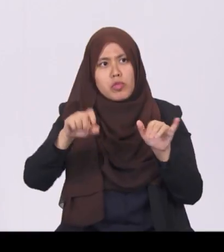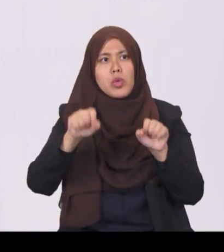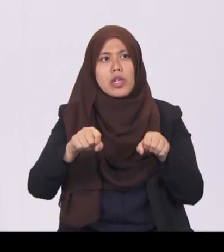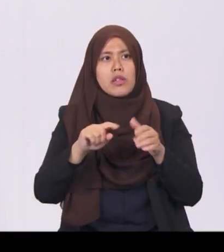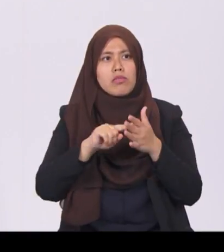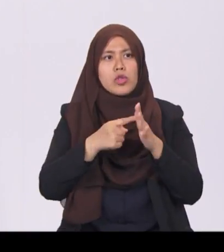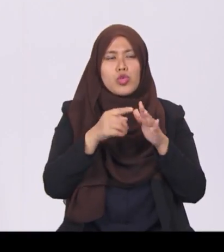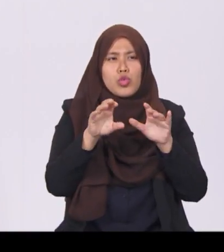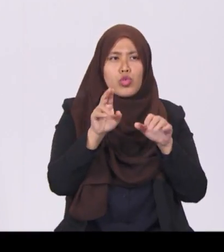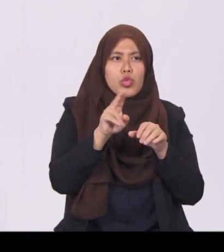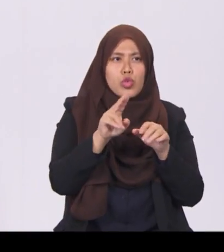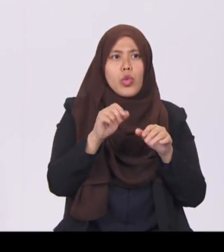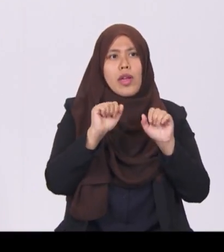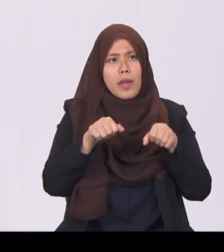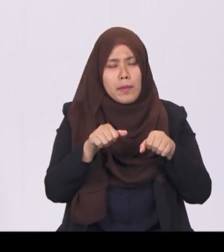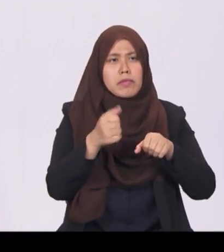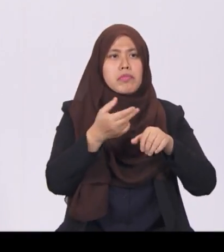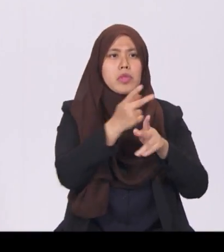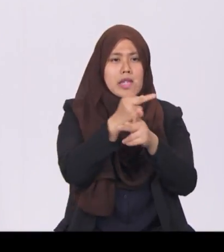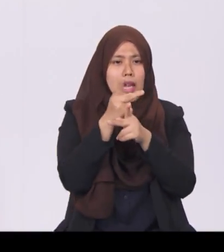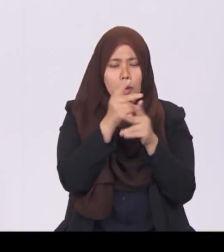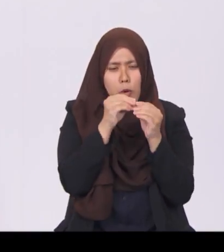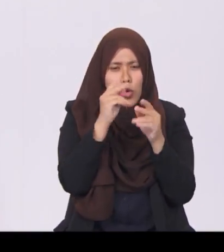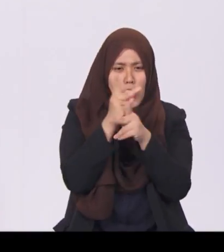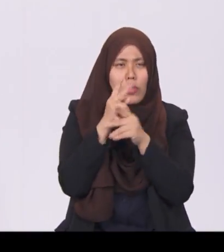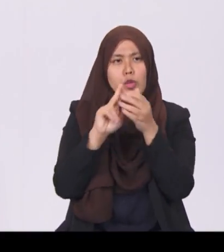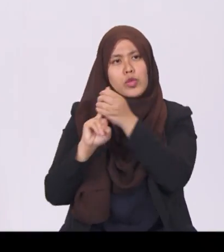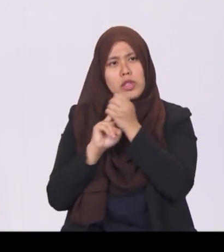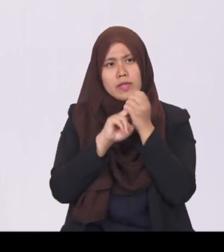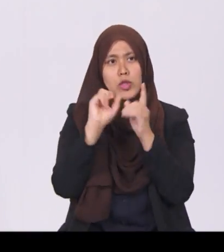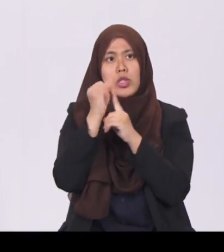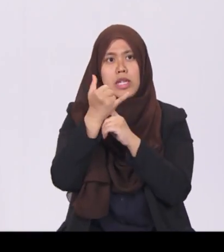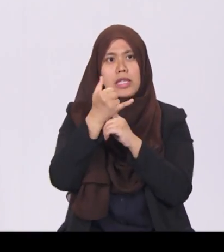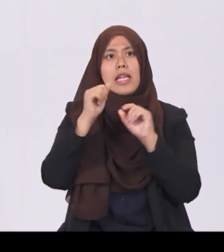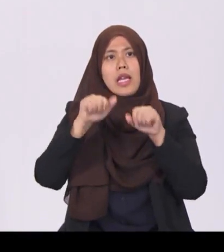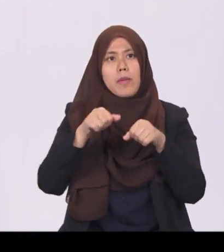society and ensure a fiscally sustainable and secure future for Singapore.